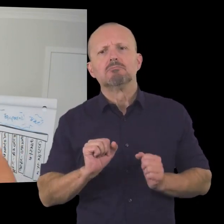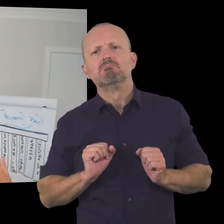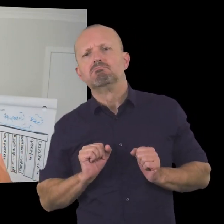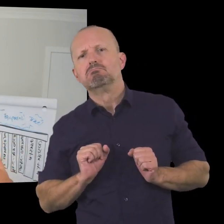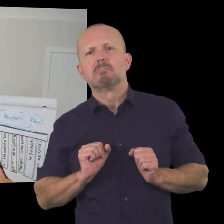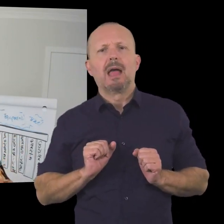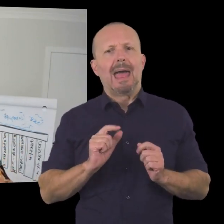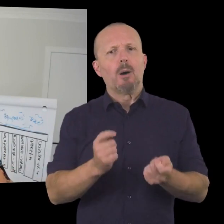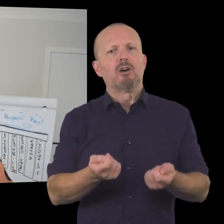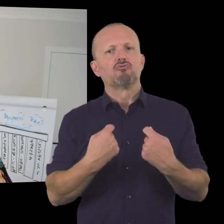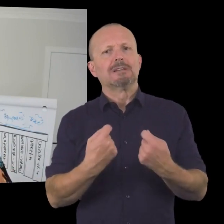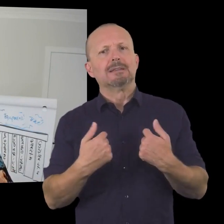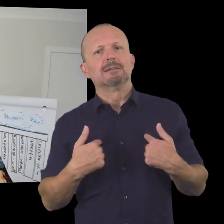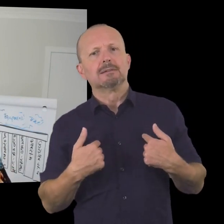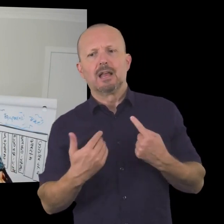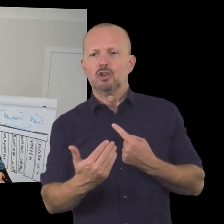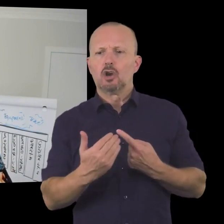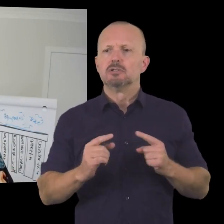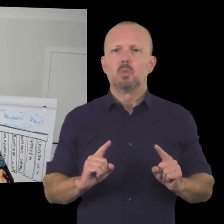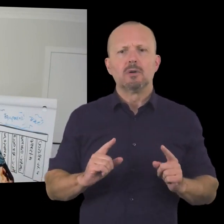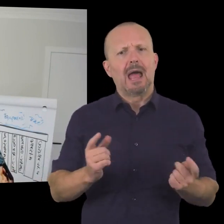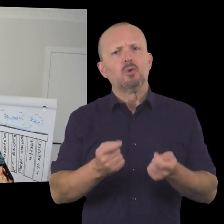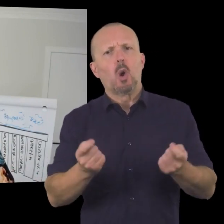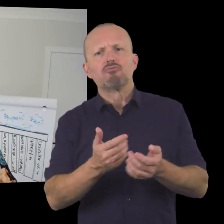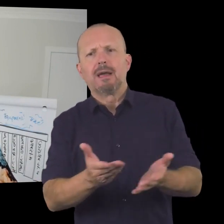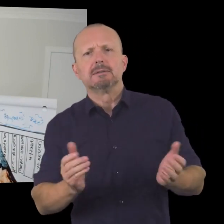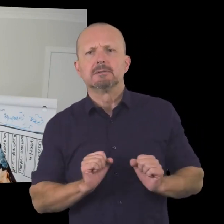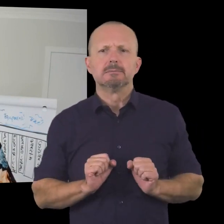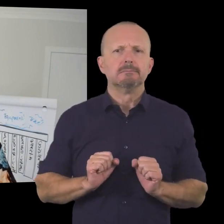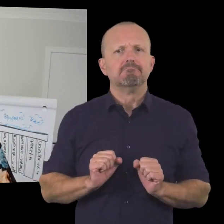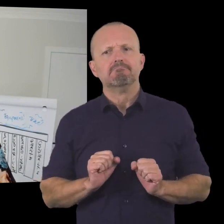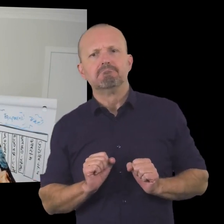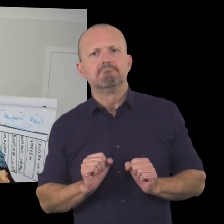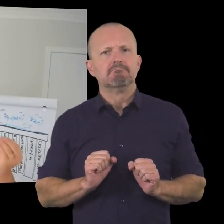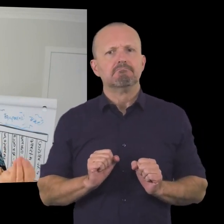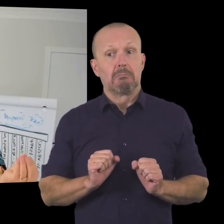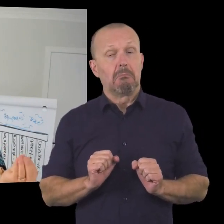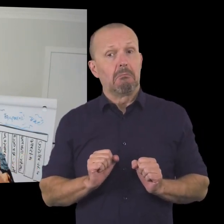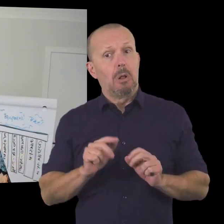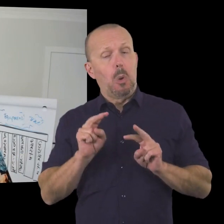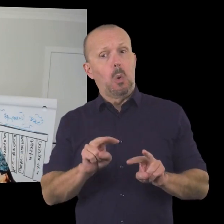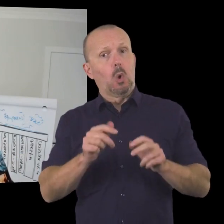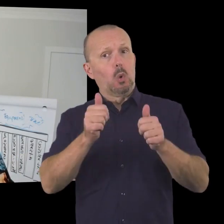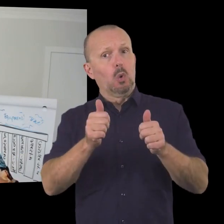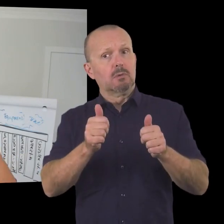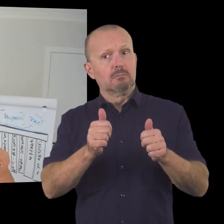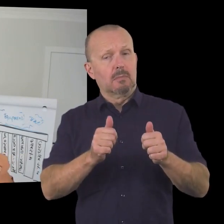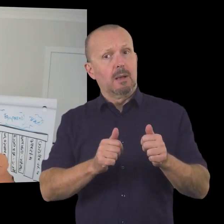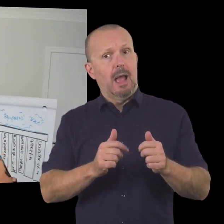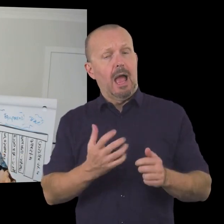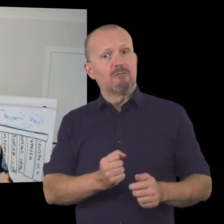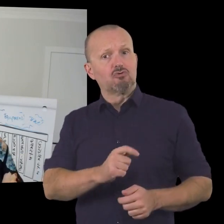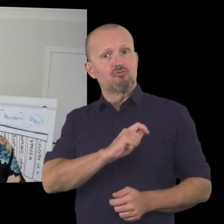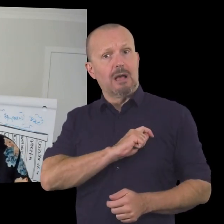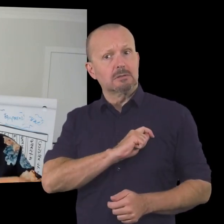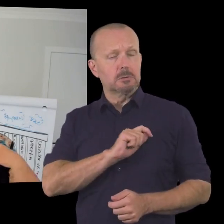you know how does your operation the organization operate uh and once they build trust with your organization based on